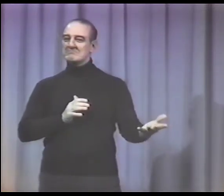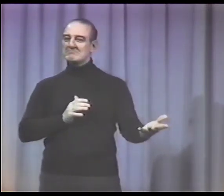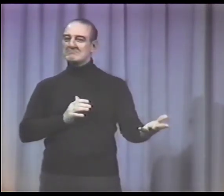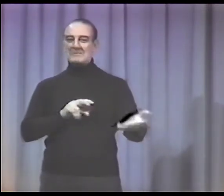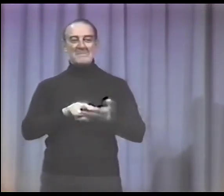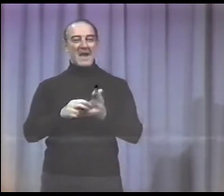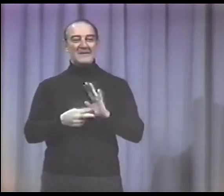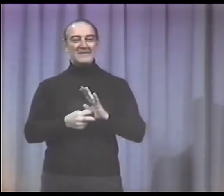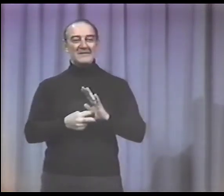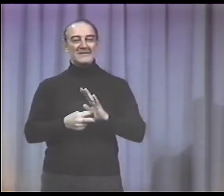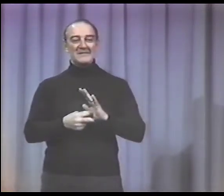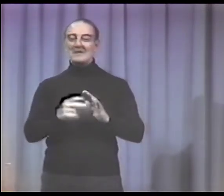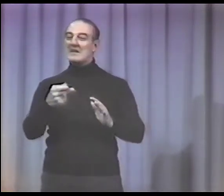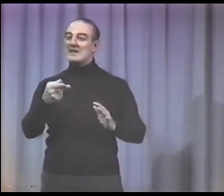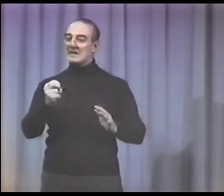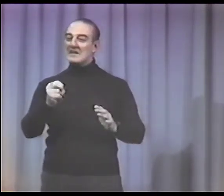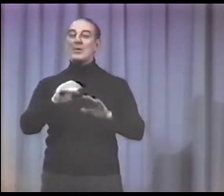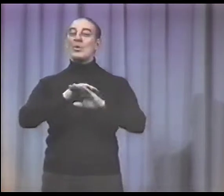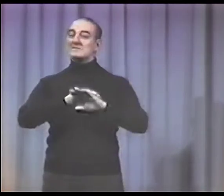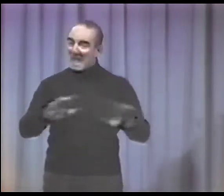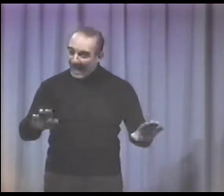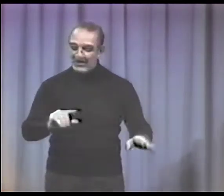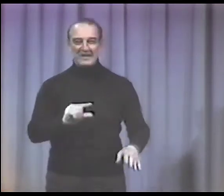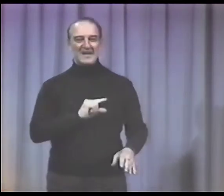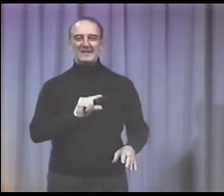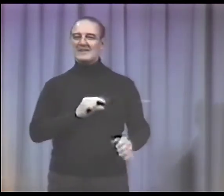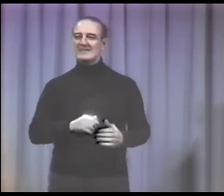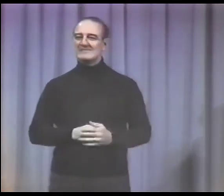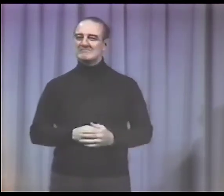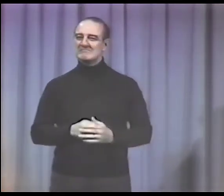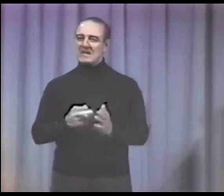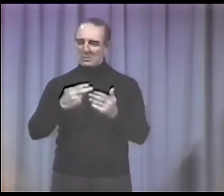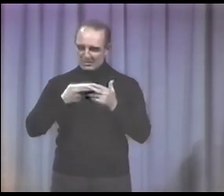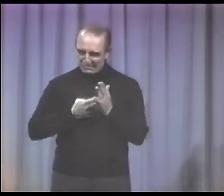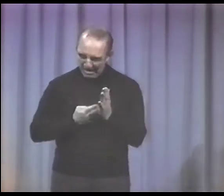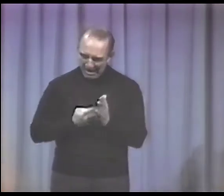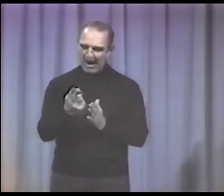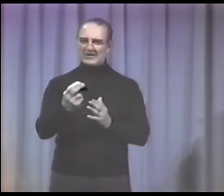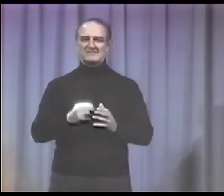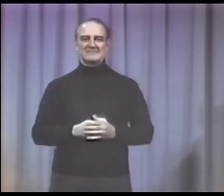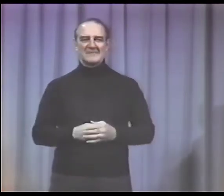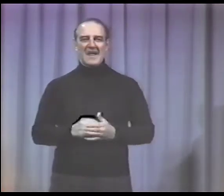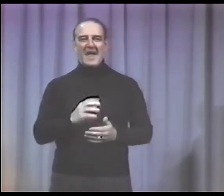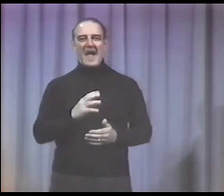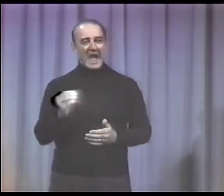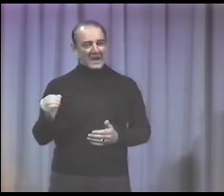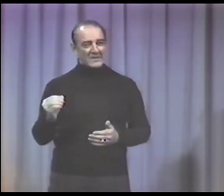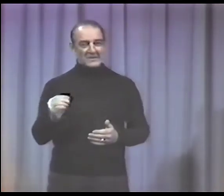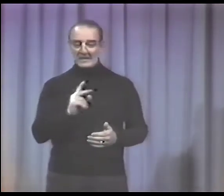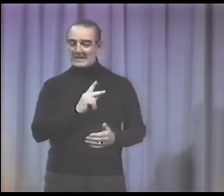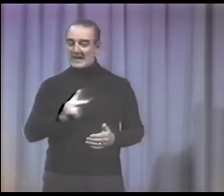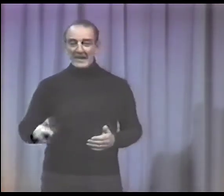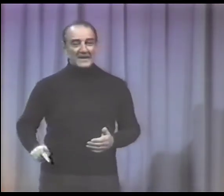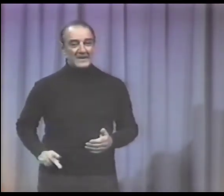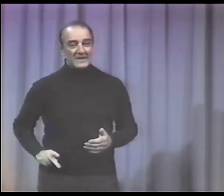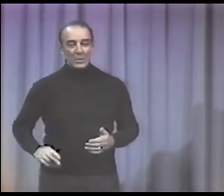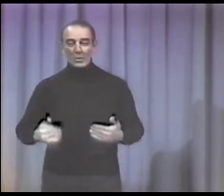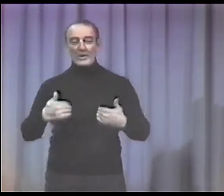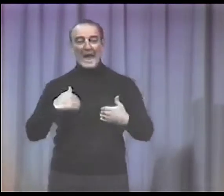that would prove that he was not guilty, that he was honest.